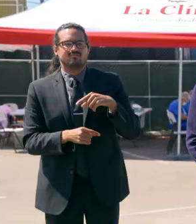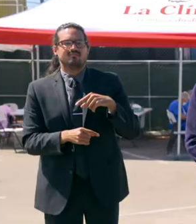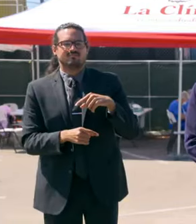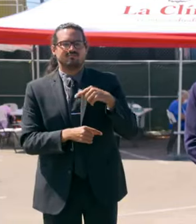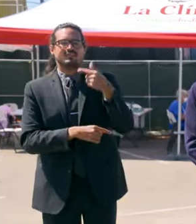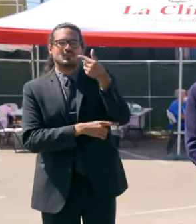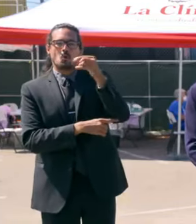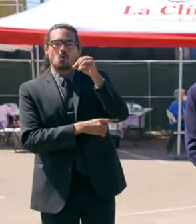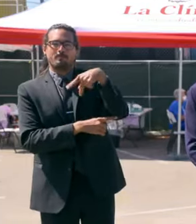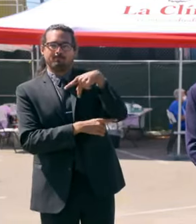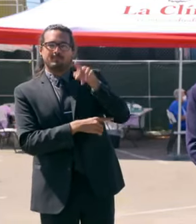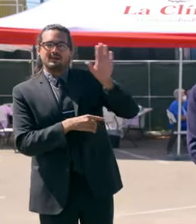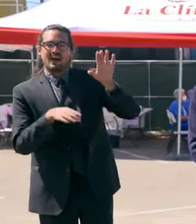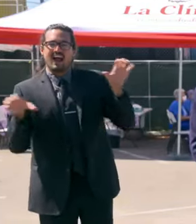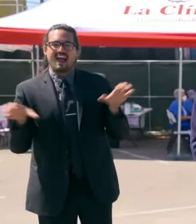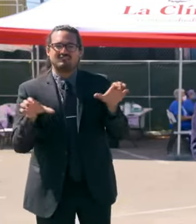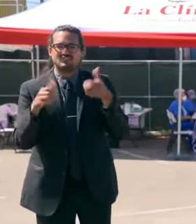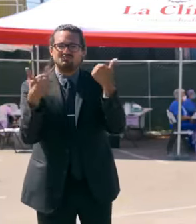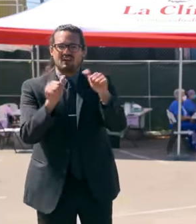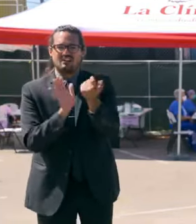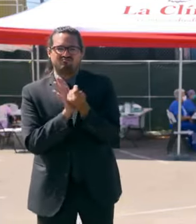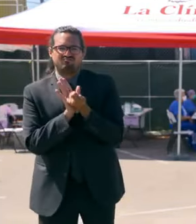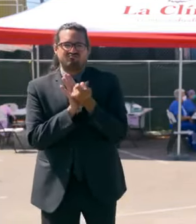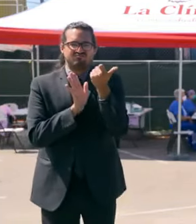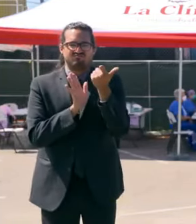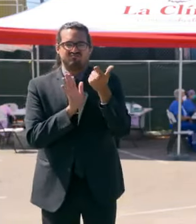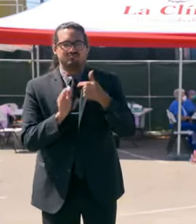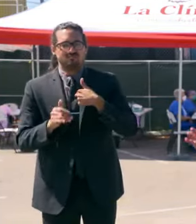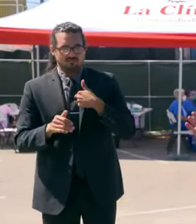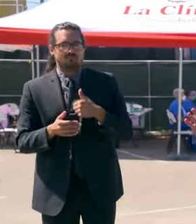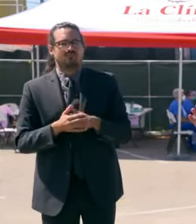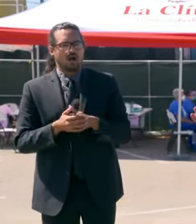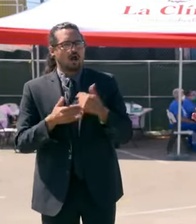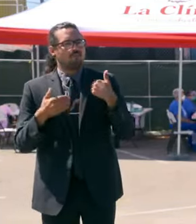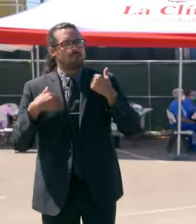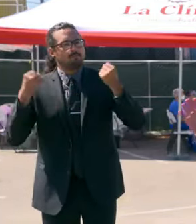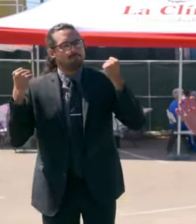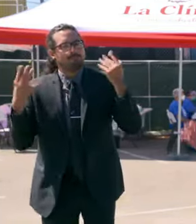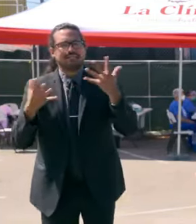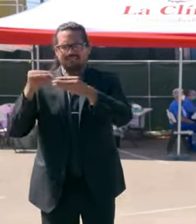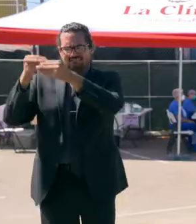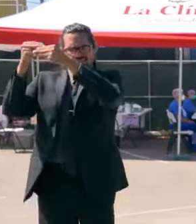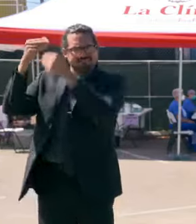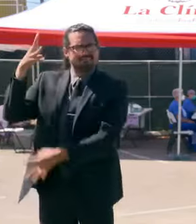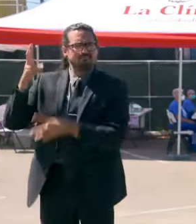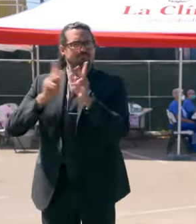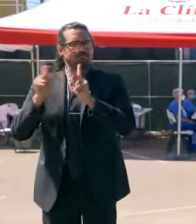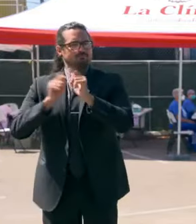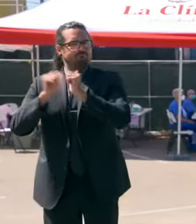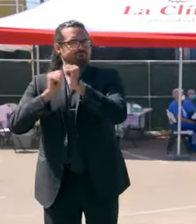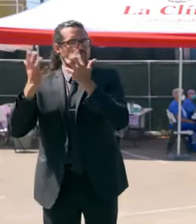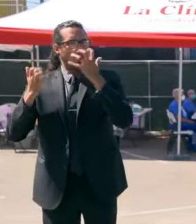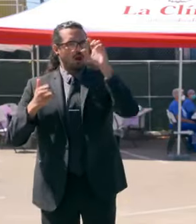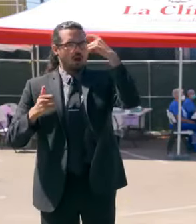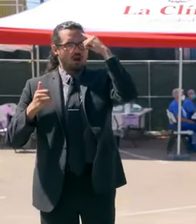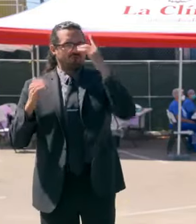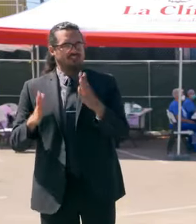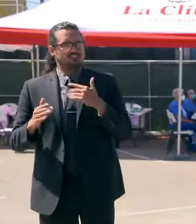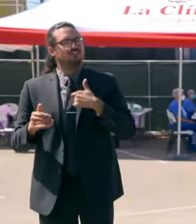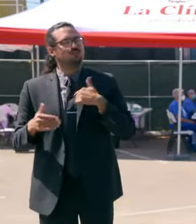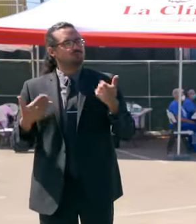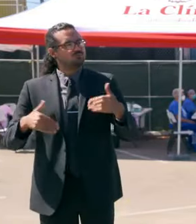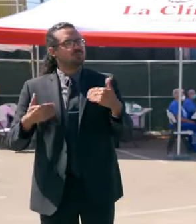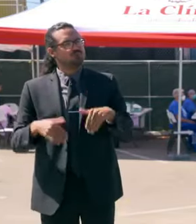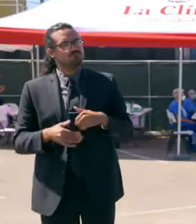We have tens of thousands of active volunteers. I'm just humbled by that and grateful by the